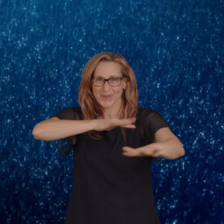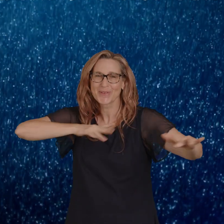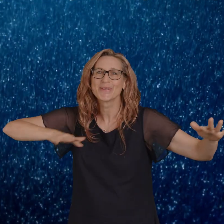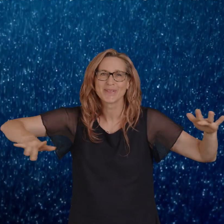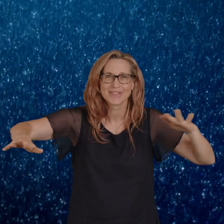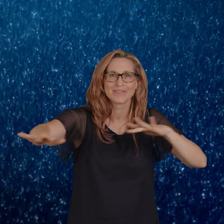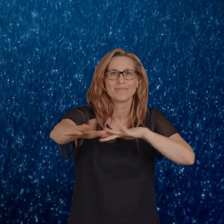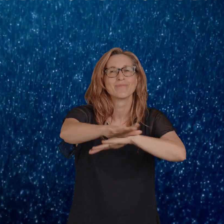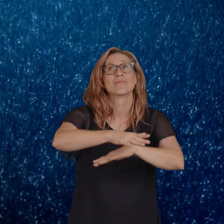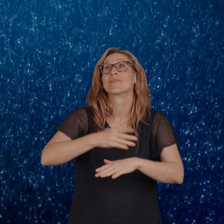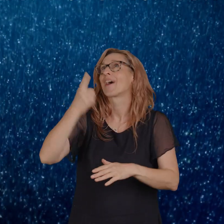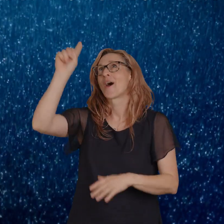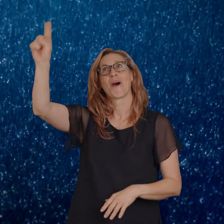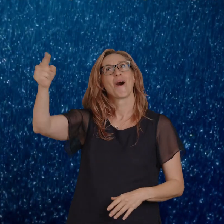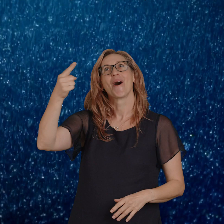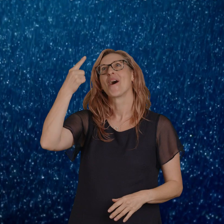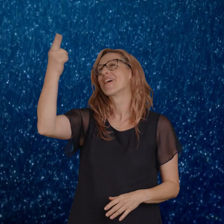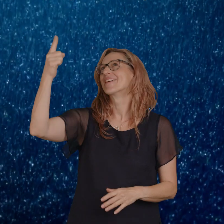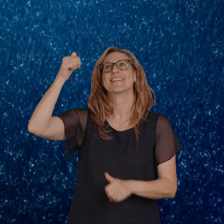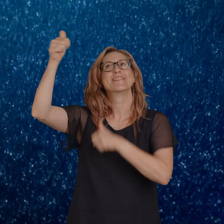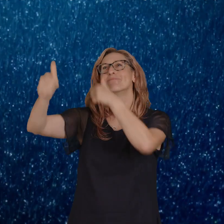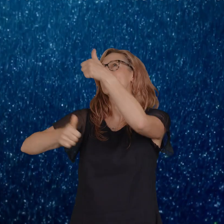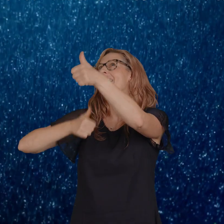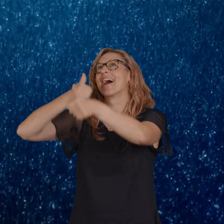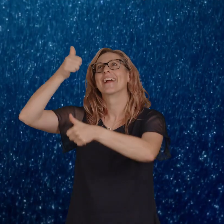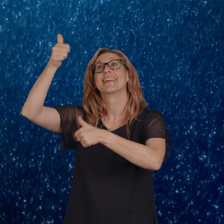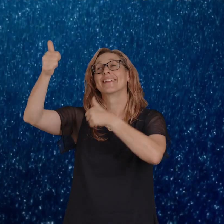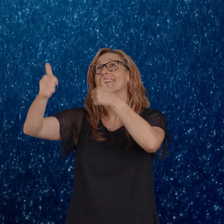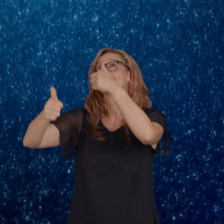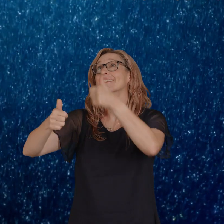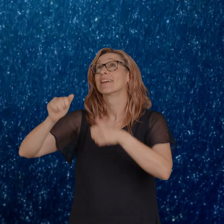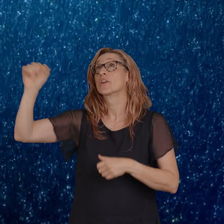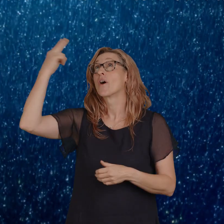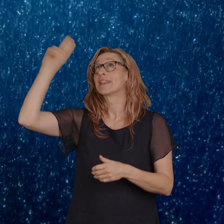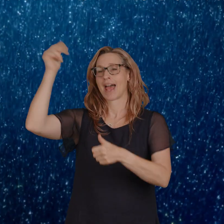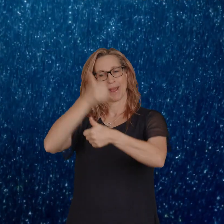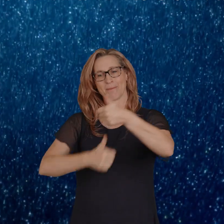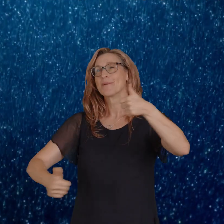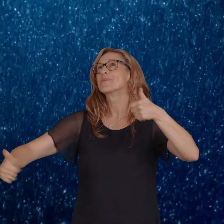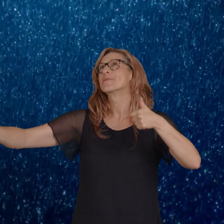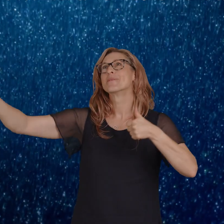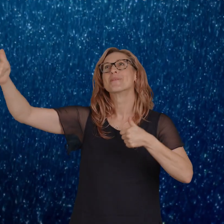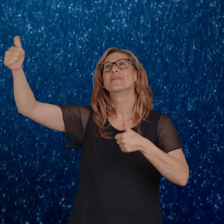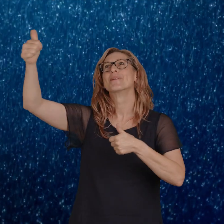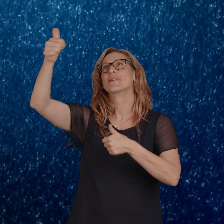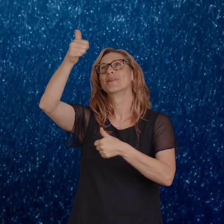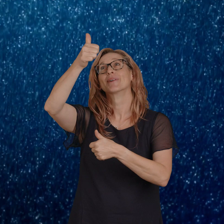You alone deserve our praise. You're the name above all names. Be